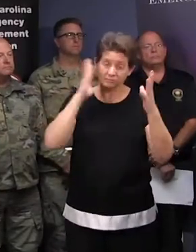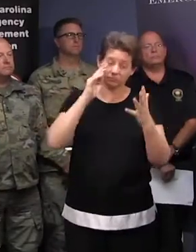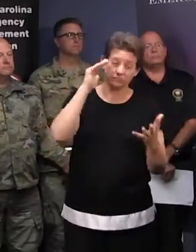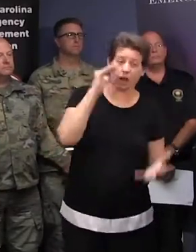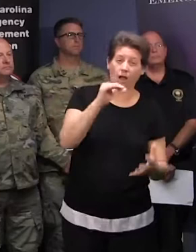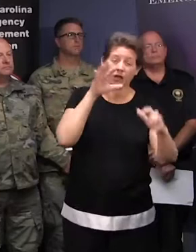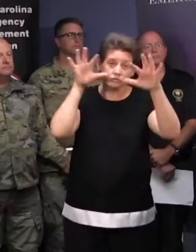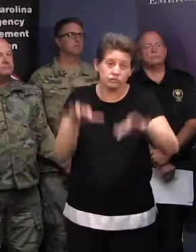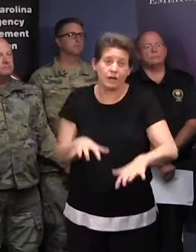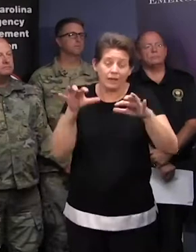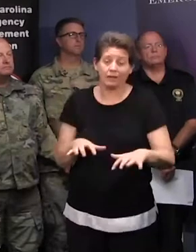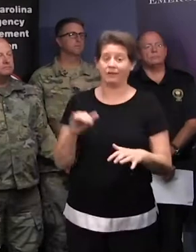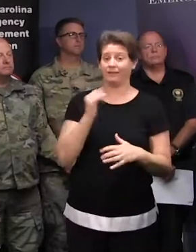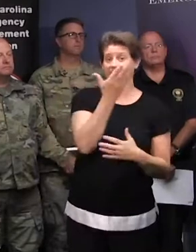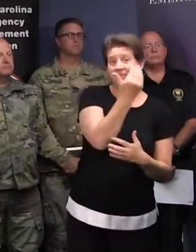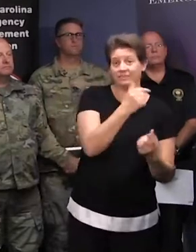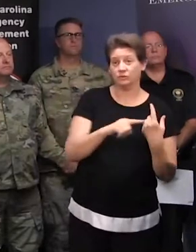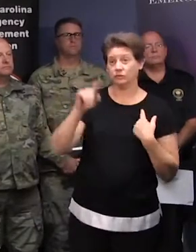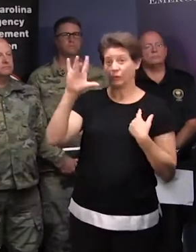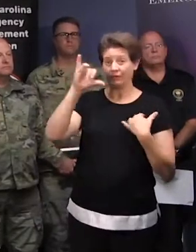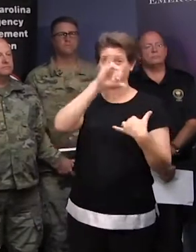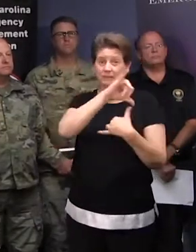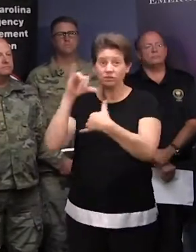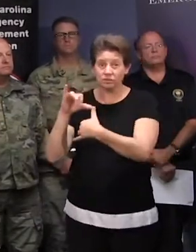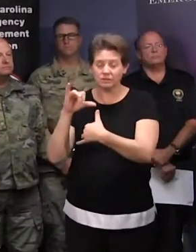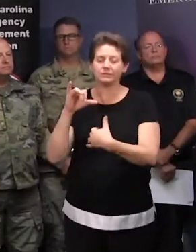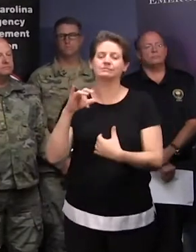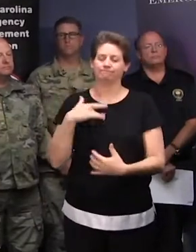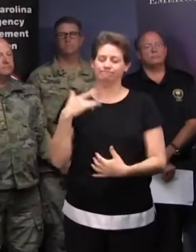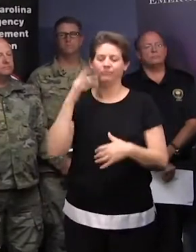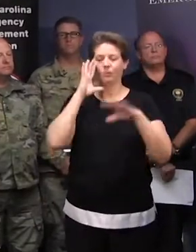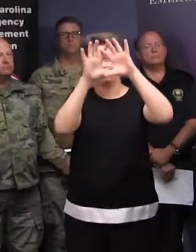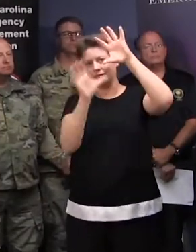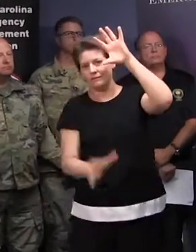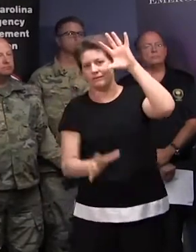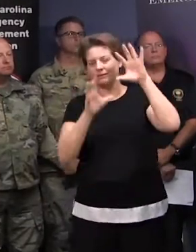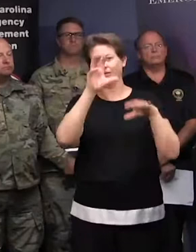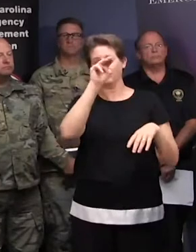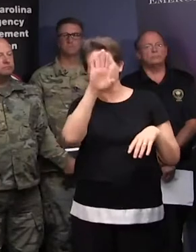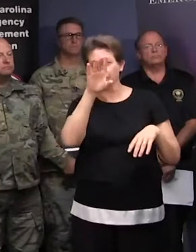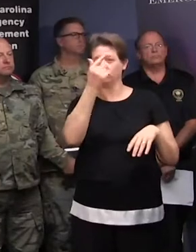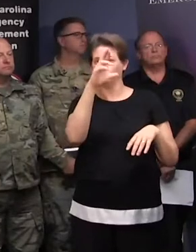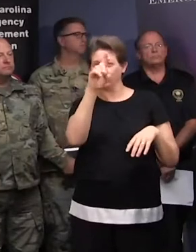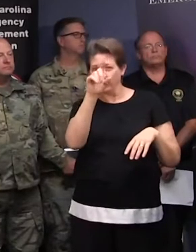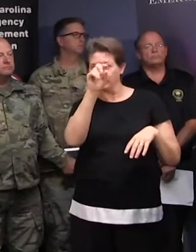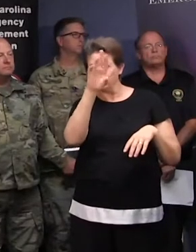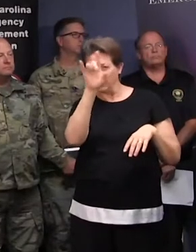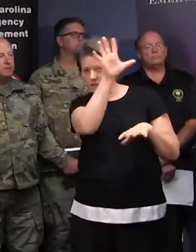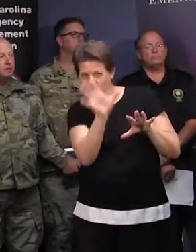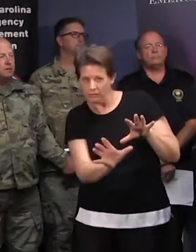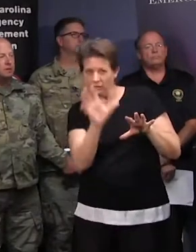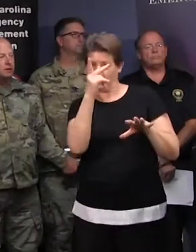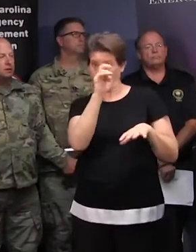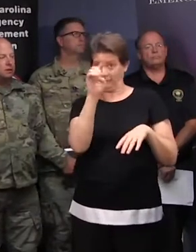15 to 25 inches is expected across parts of the Grand Strand NPD. Rainfall amounts